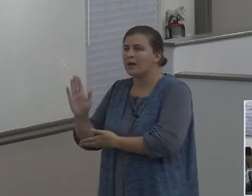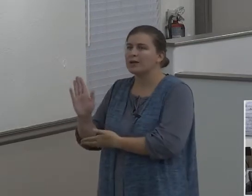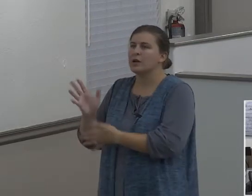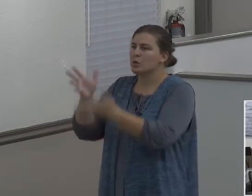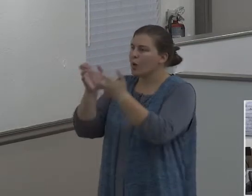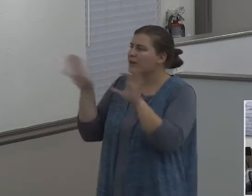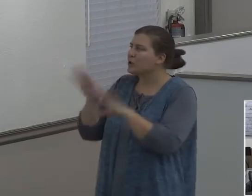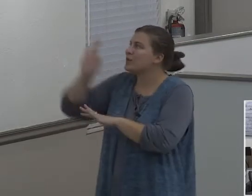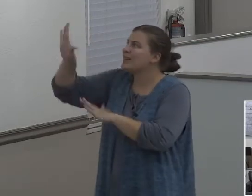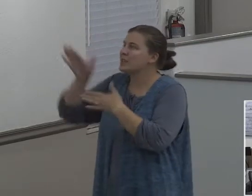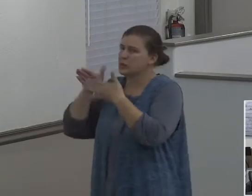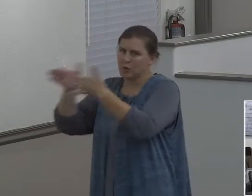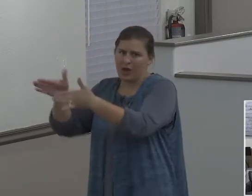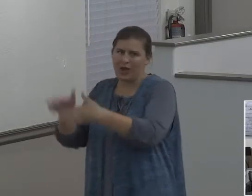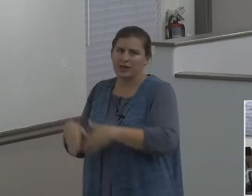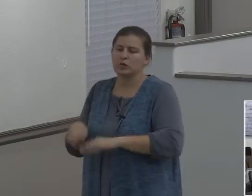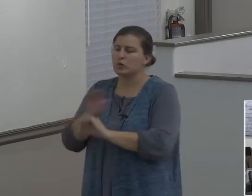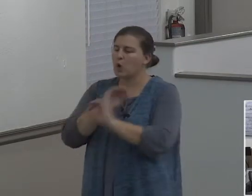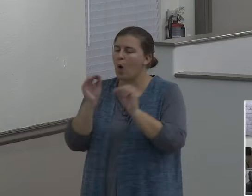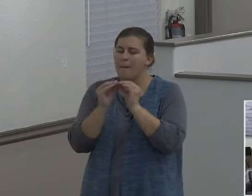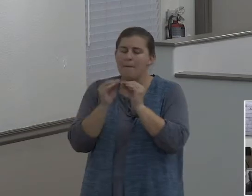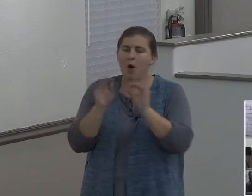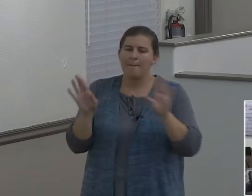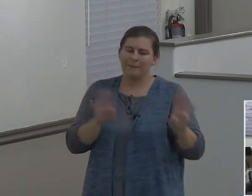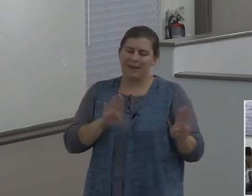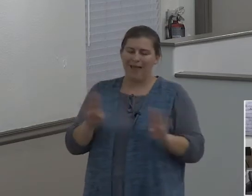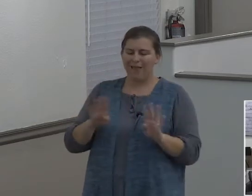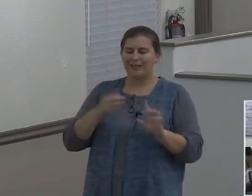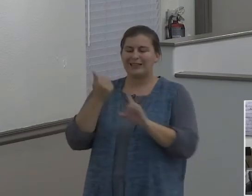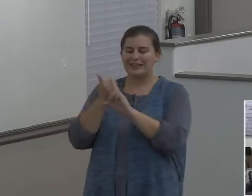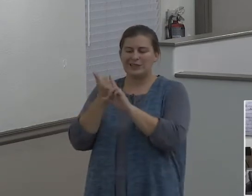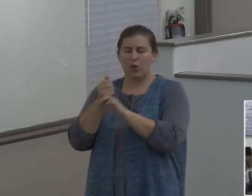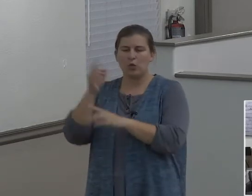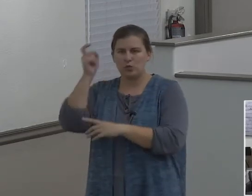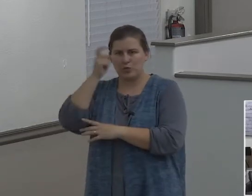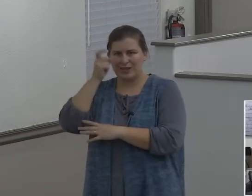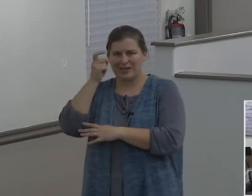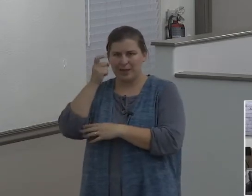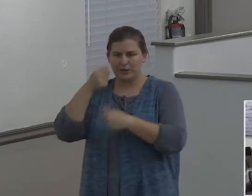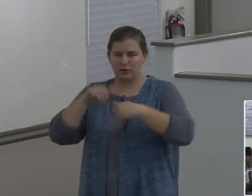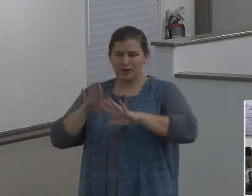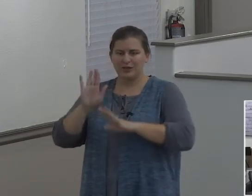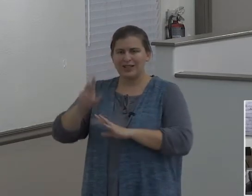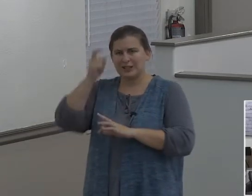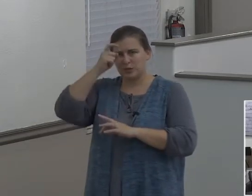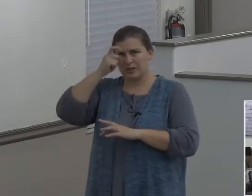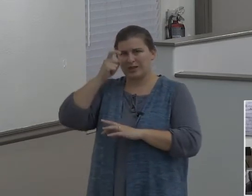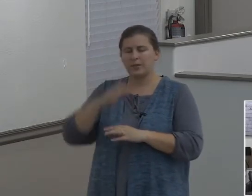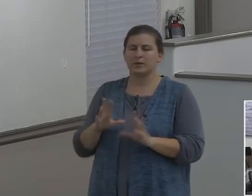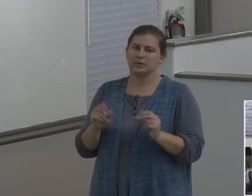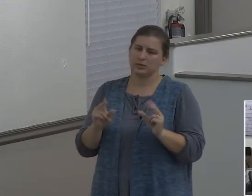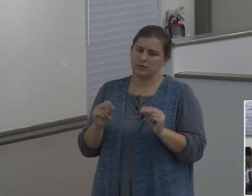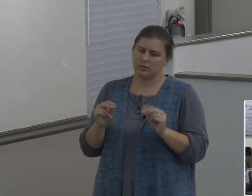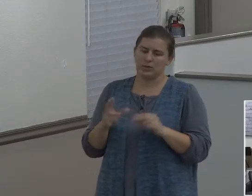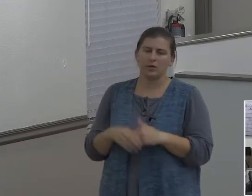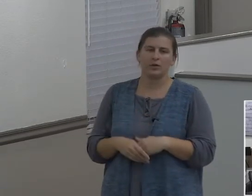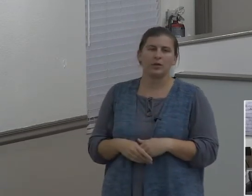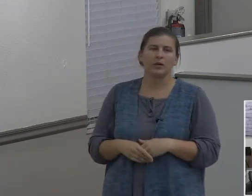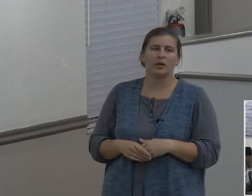his own wisdom. Submission to the Lord is his priority. Okay? And, you know,